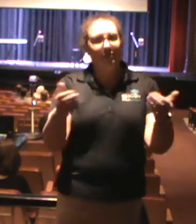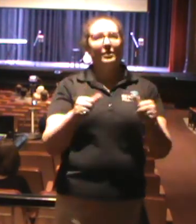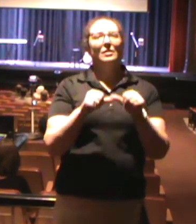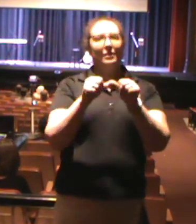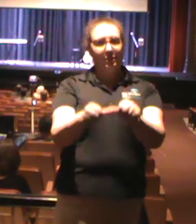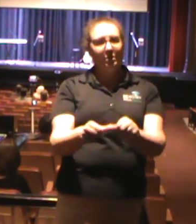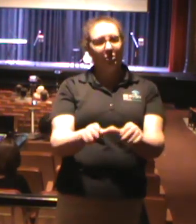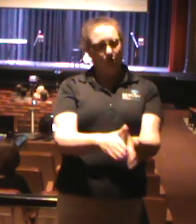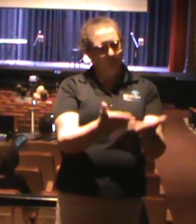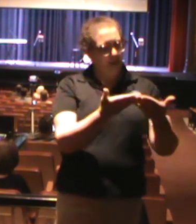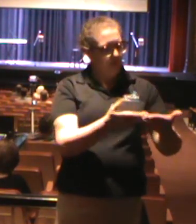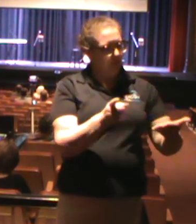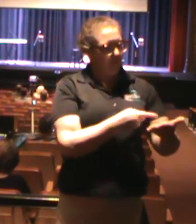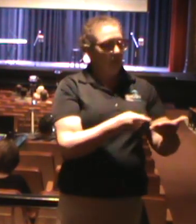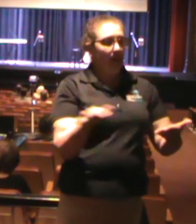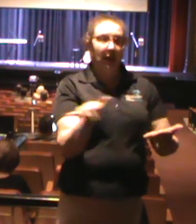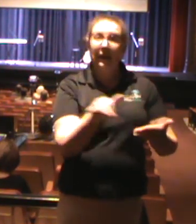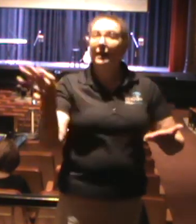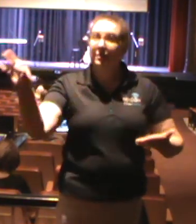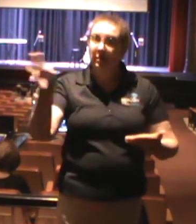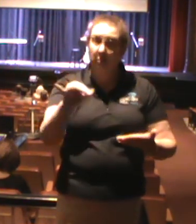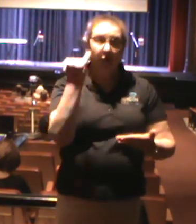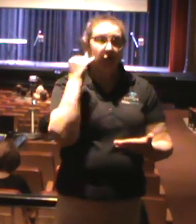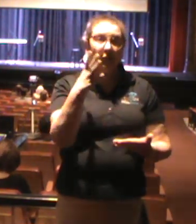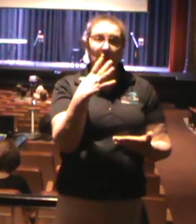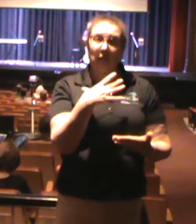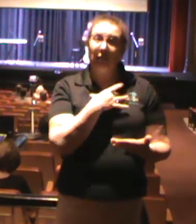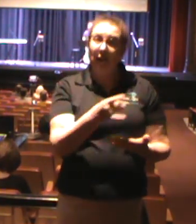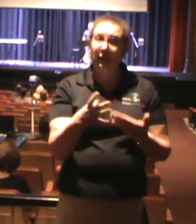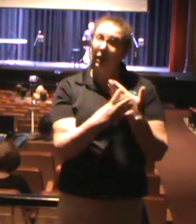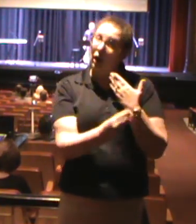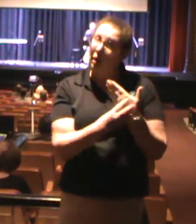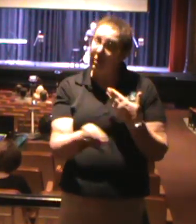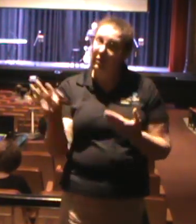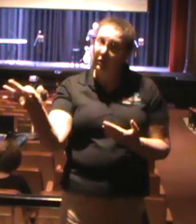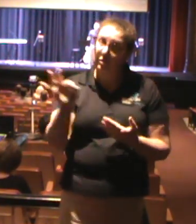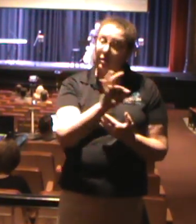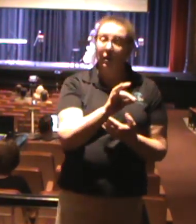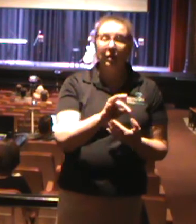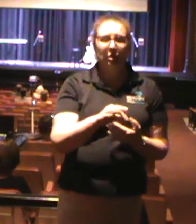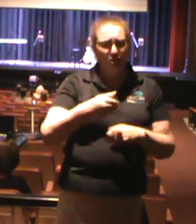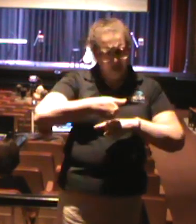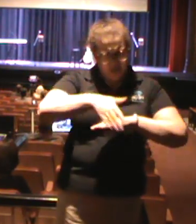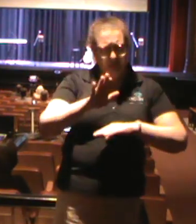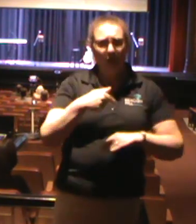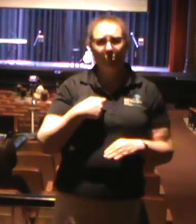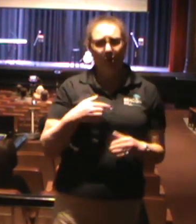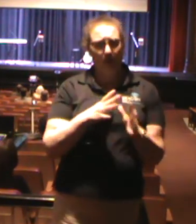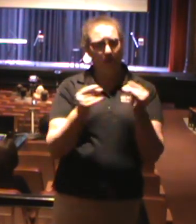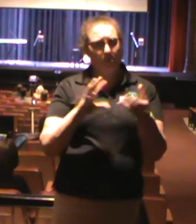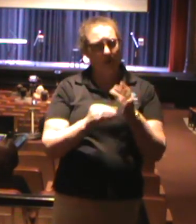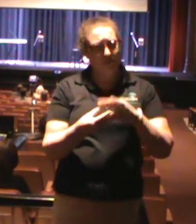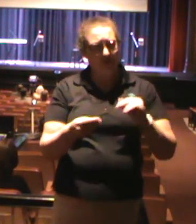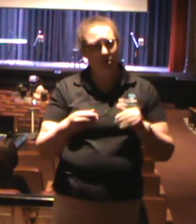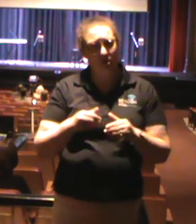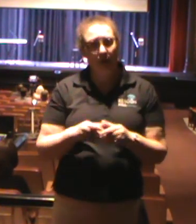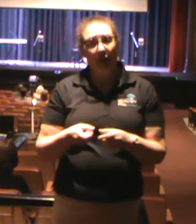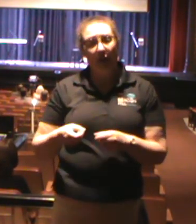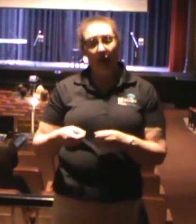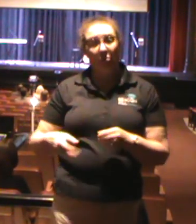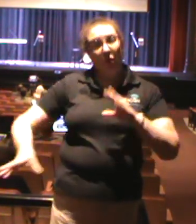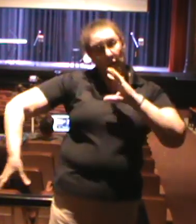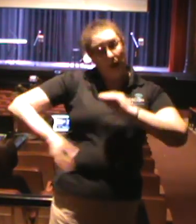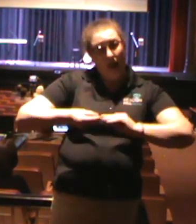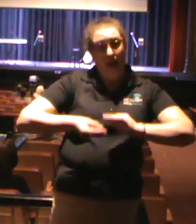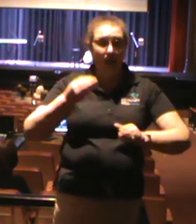as I preach. If you would like a copy of today's sermon manuscript, all you have to do is send me a message. And we will put you on an email